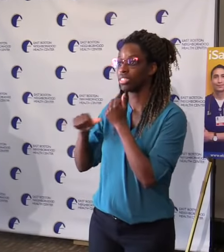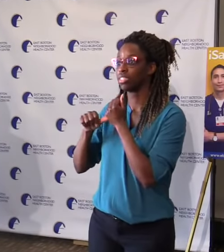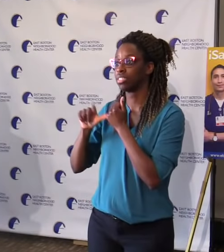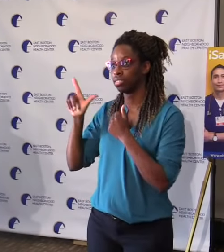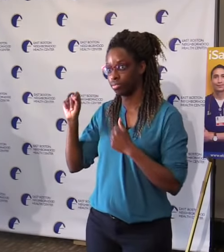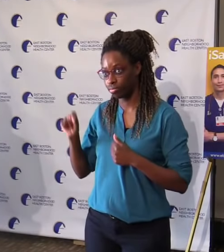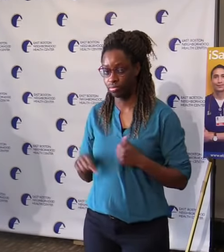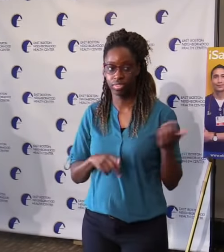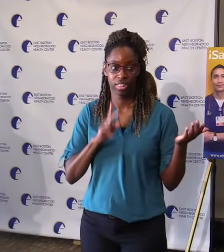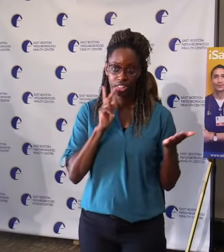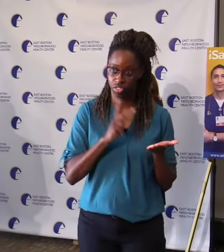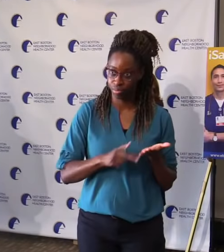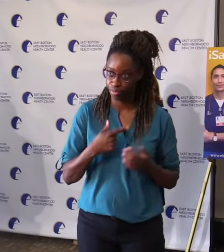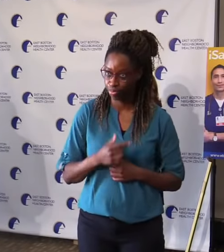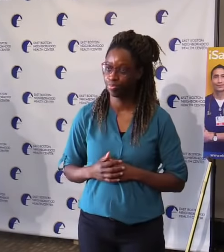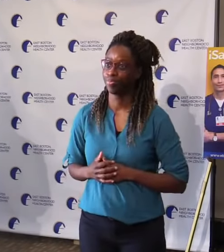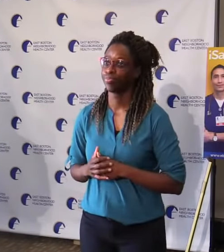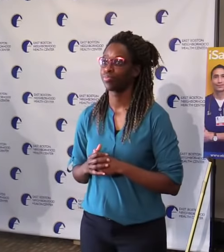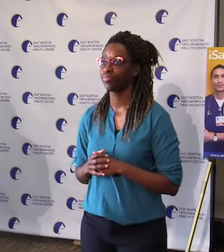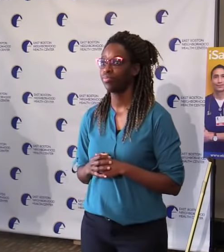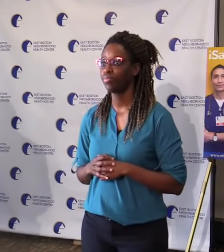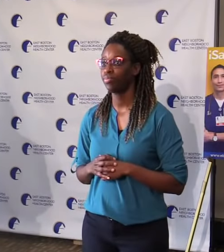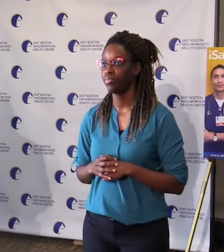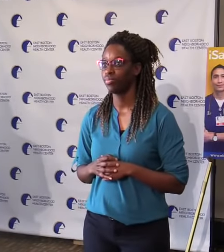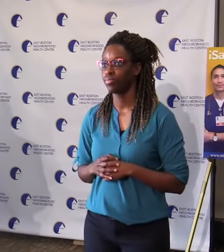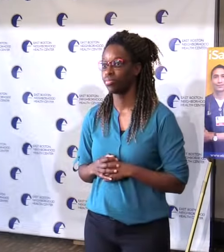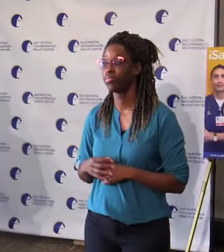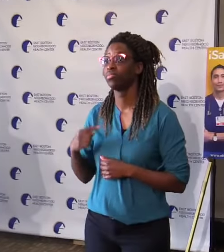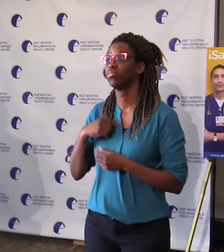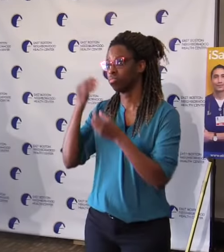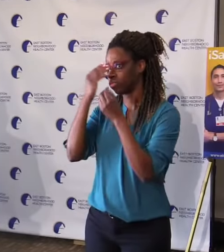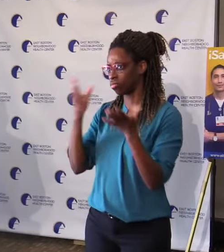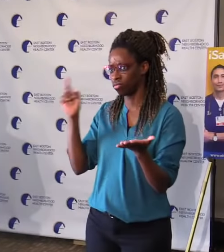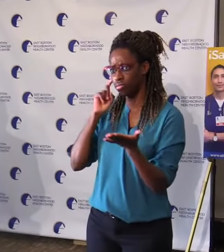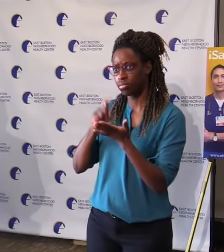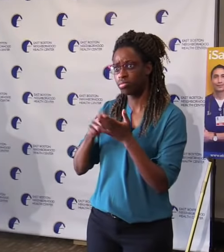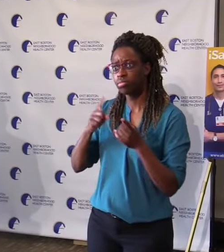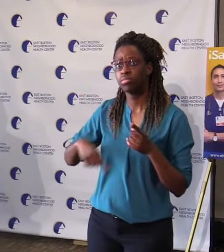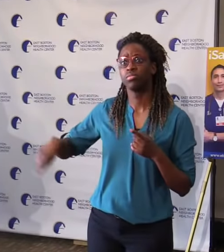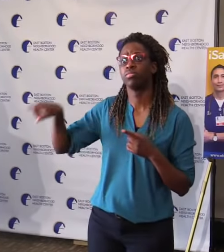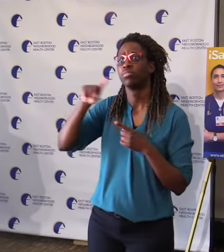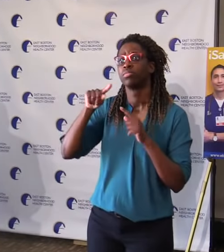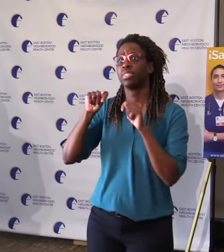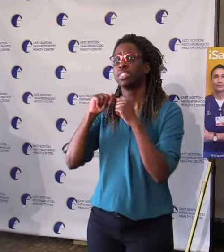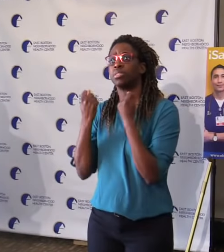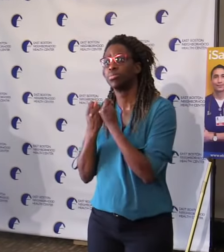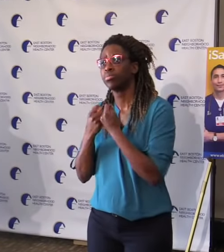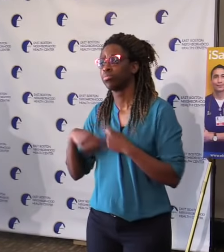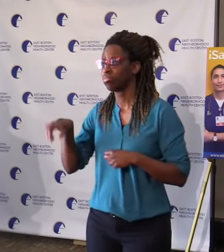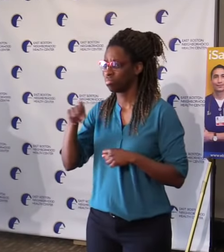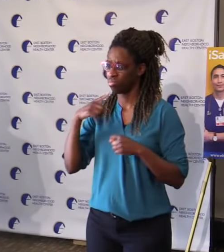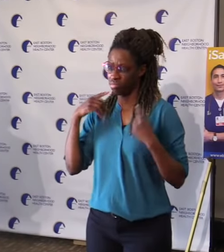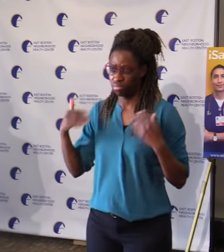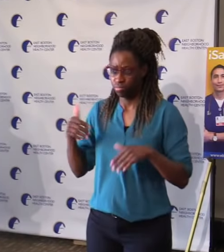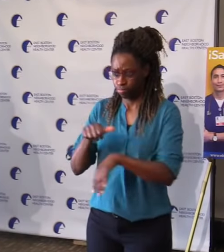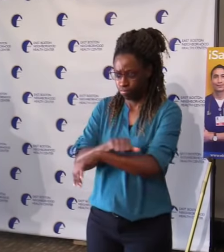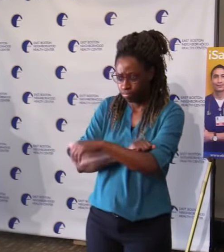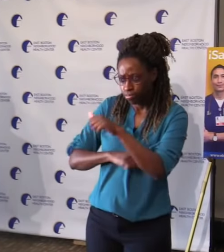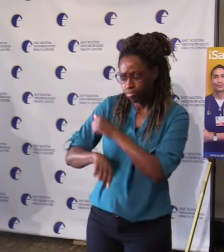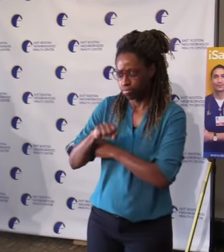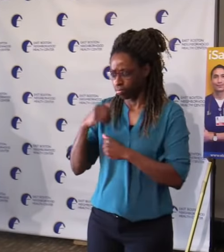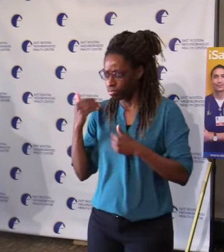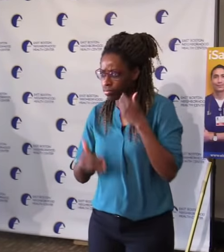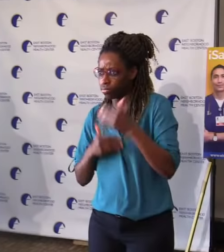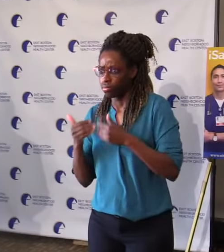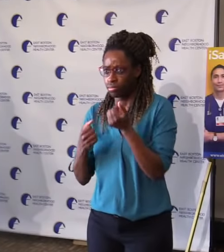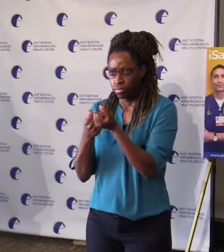and your team have done to mobilize against what has been, what is the greatest public health challenge of our lifetime. At Blue Cross